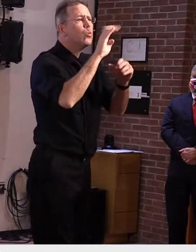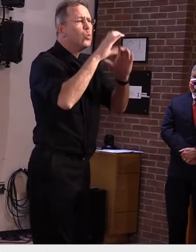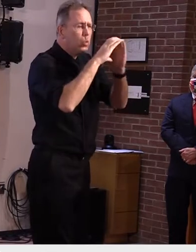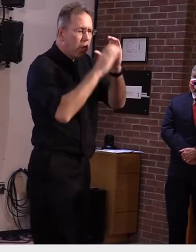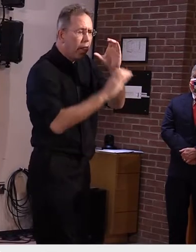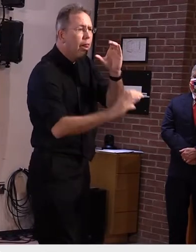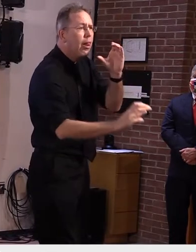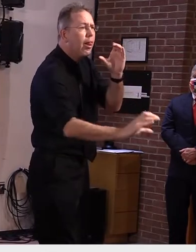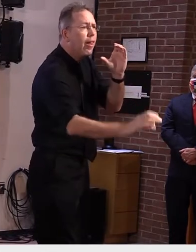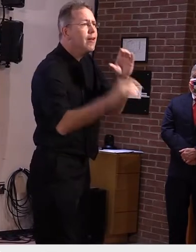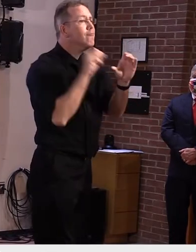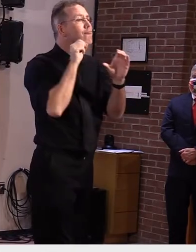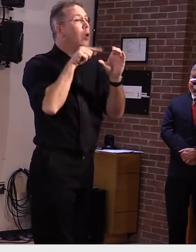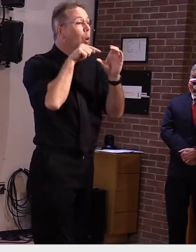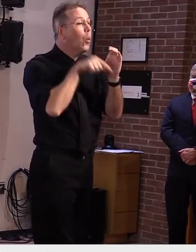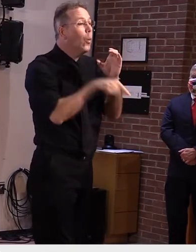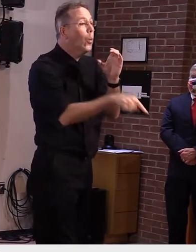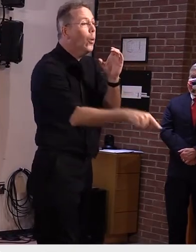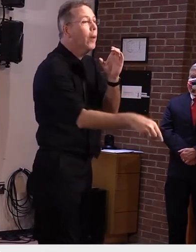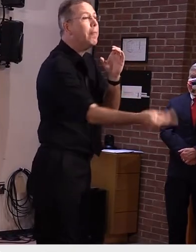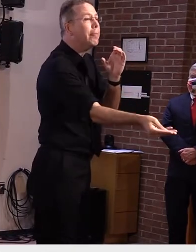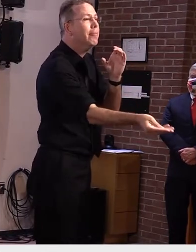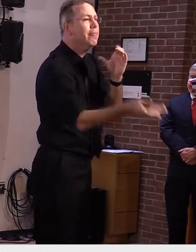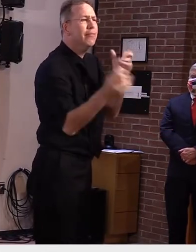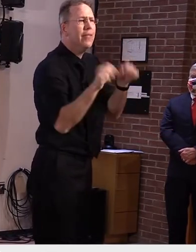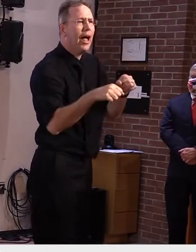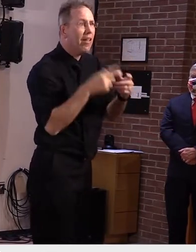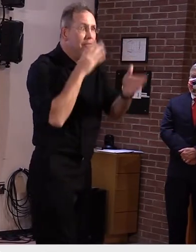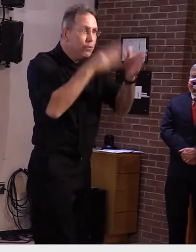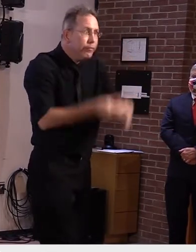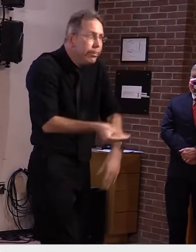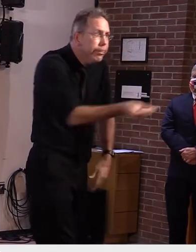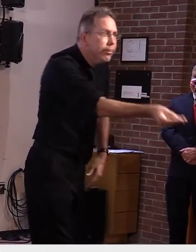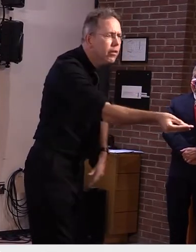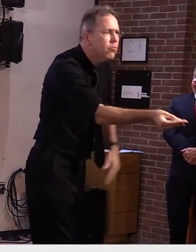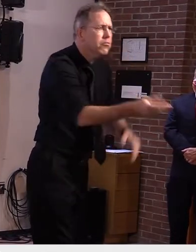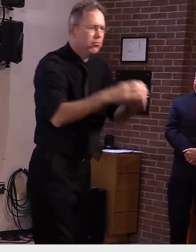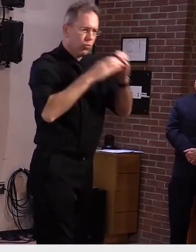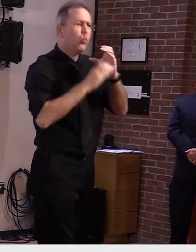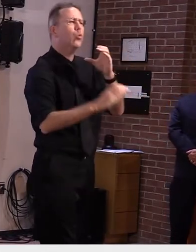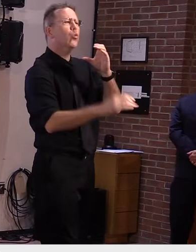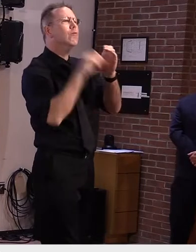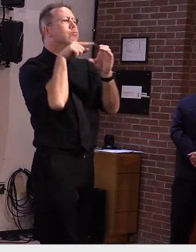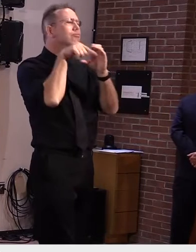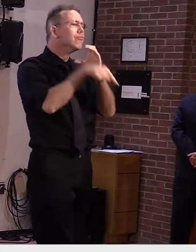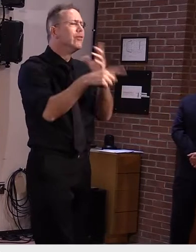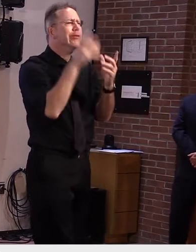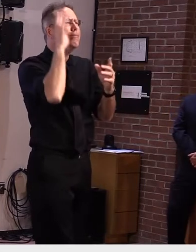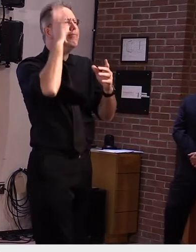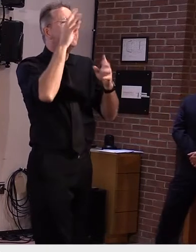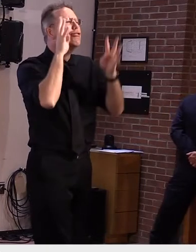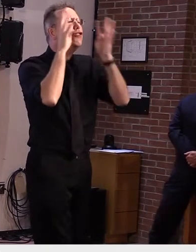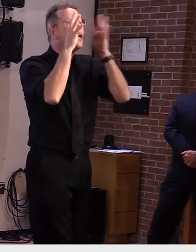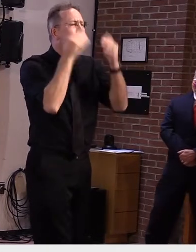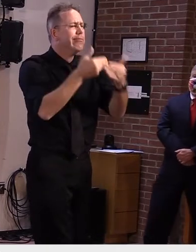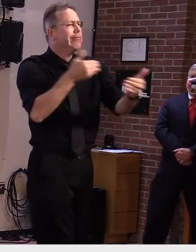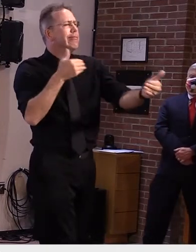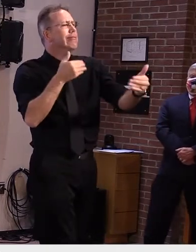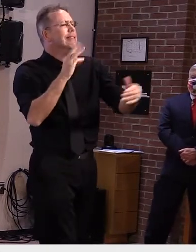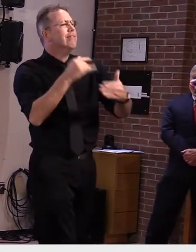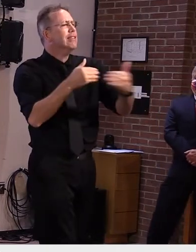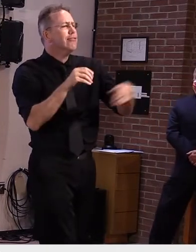extravagant ideas on the internet. The second, are you and others around you wearing masks?